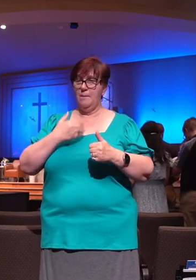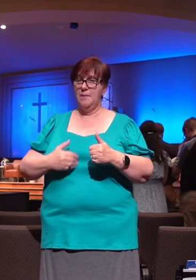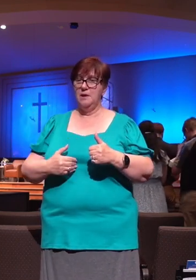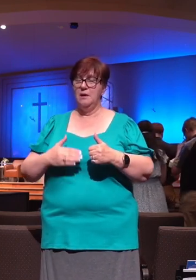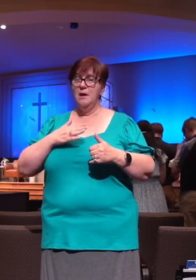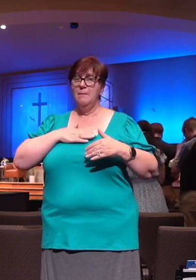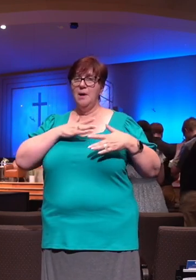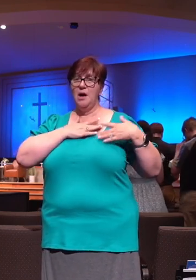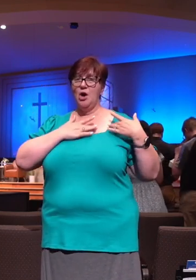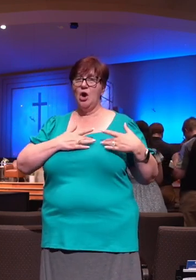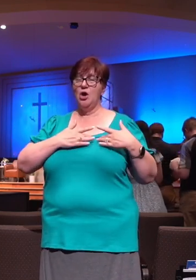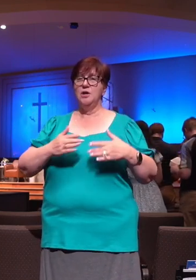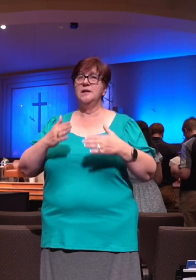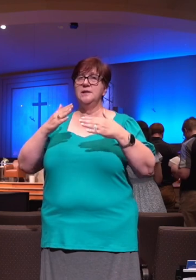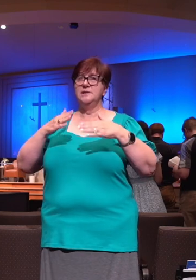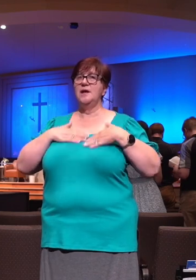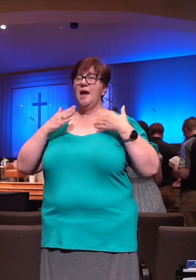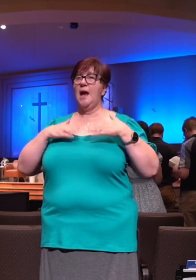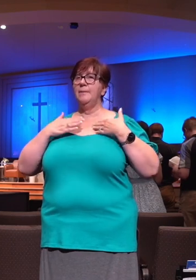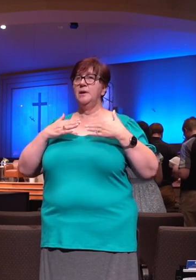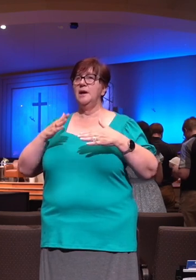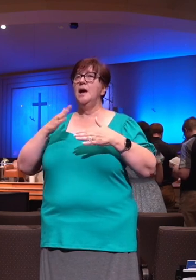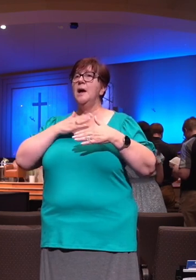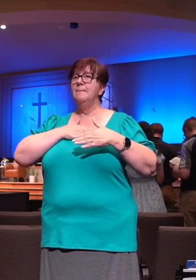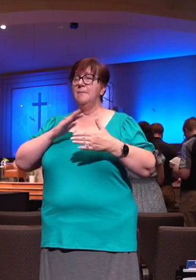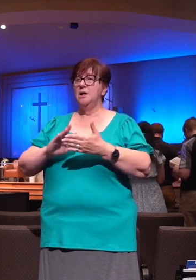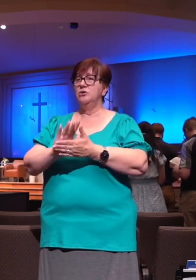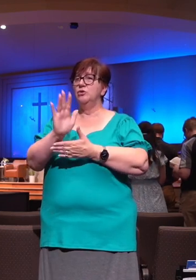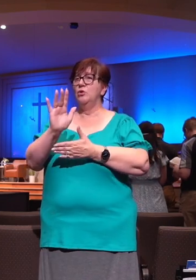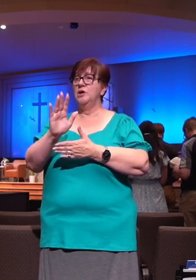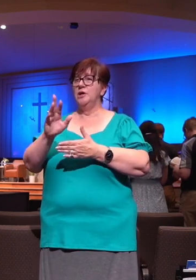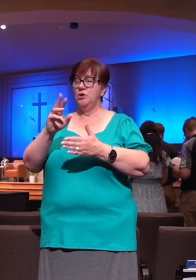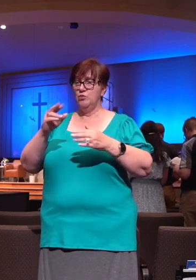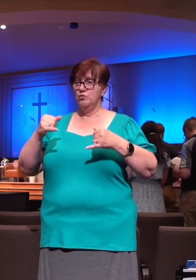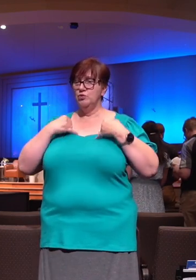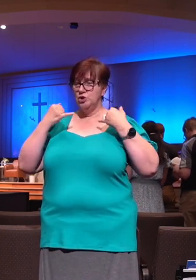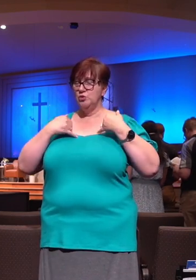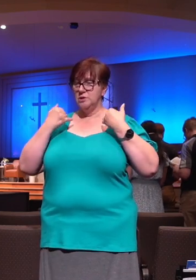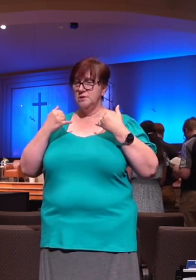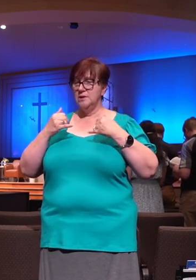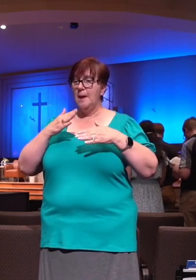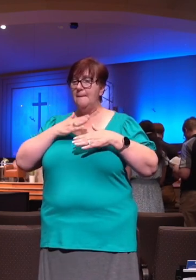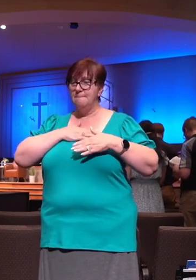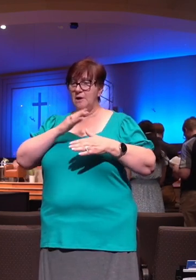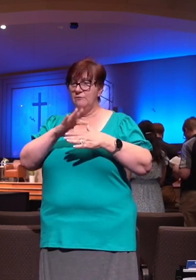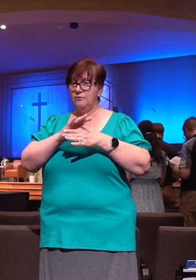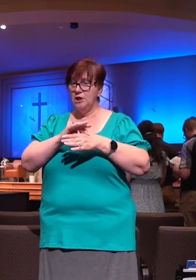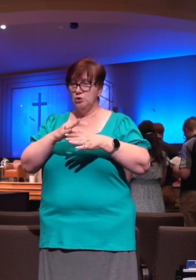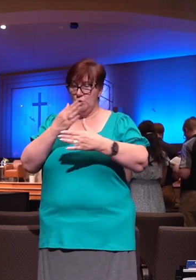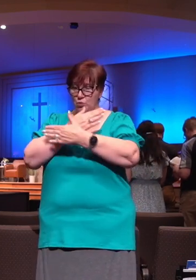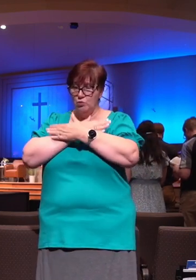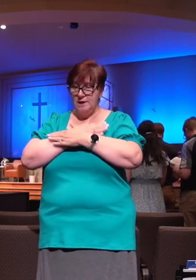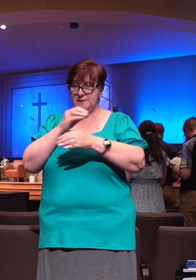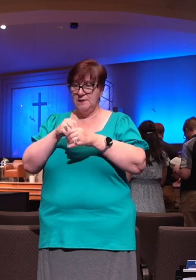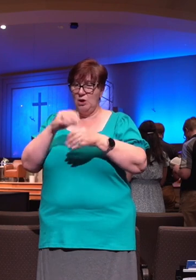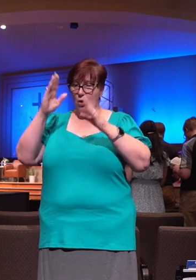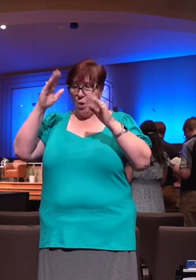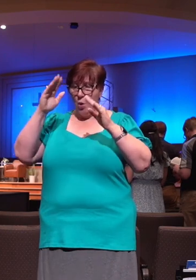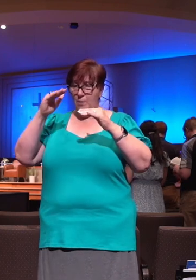and my glory rejoiceth. My flesh also shall rest in hope. For thou shalt not leave my soul in hell, neither